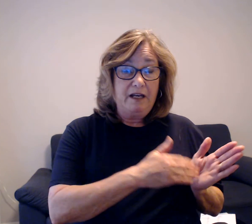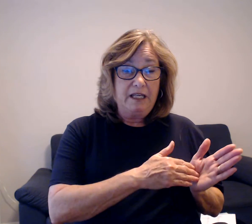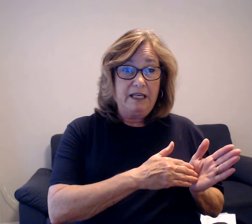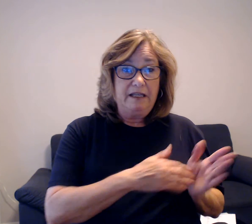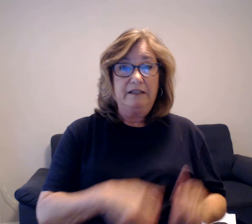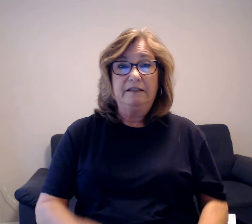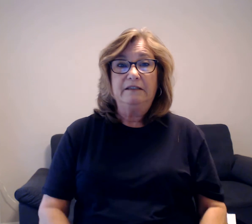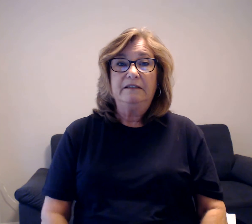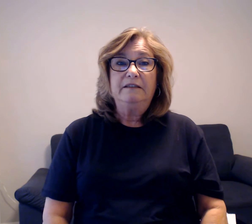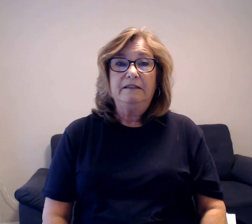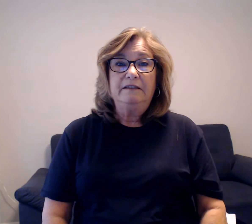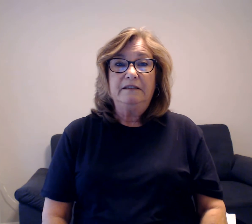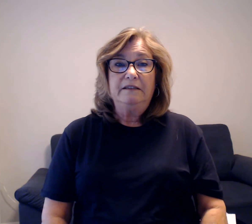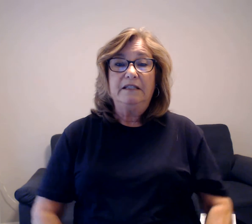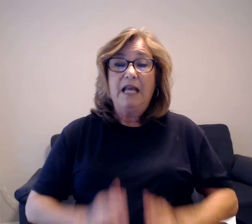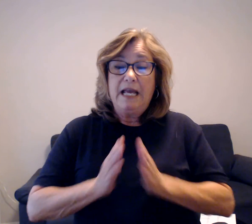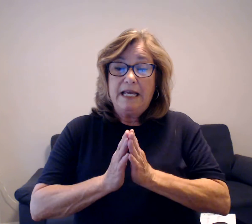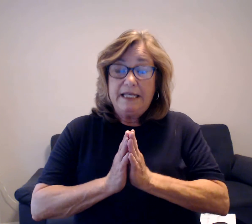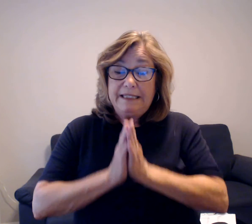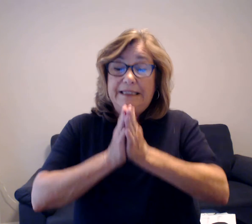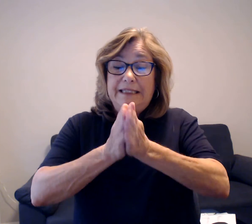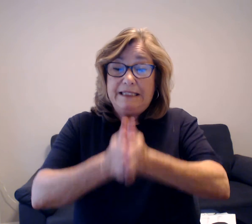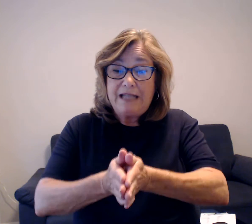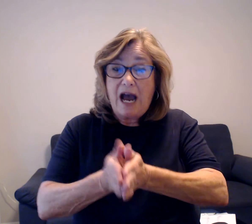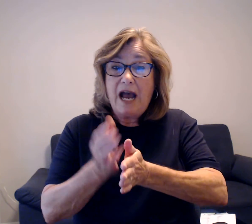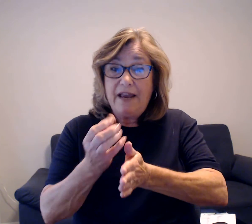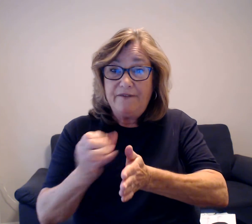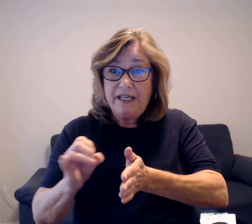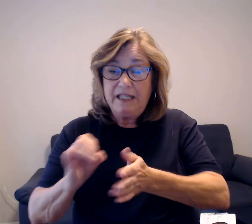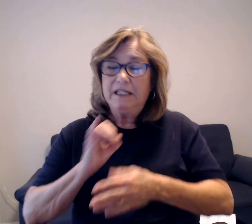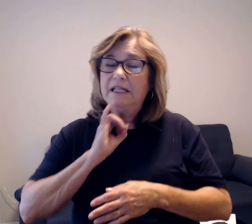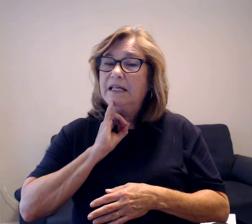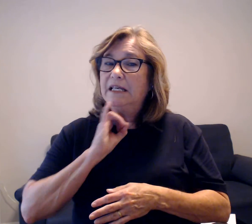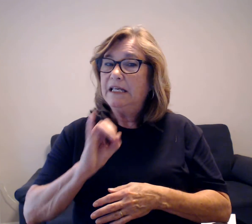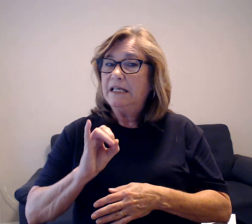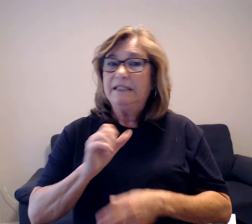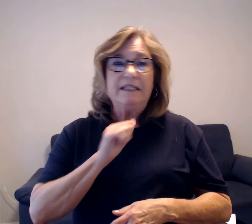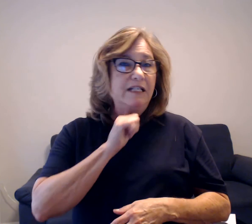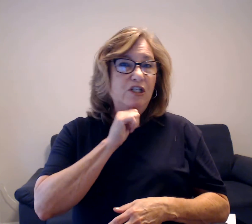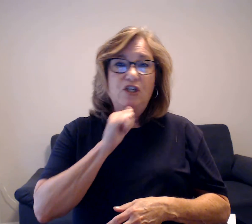Number Diving is not allowed in the lake.